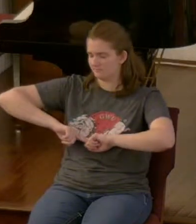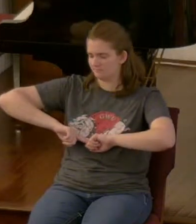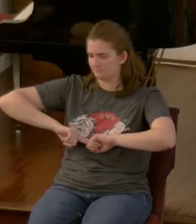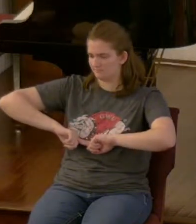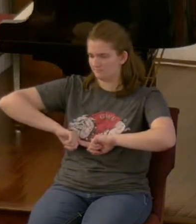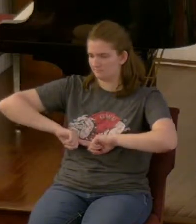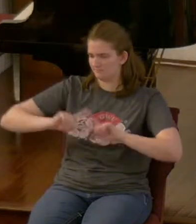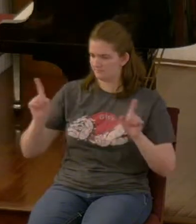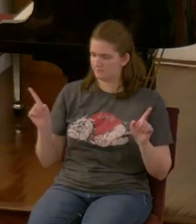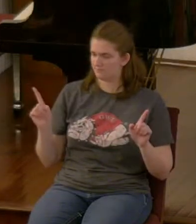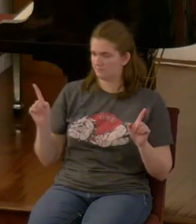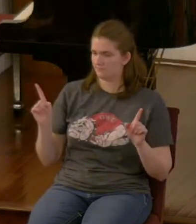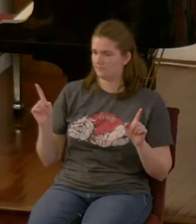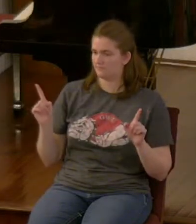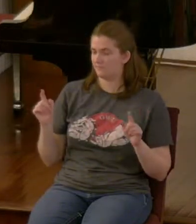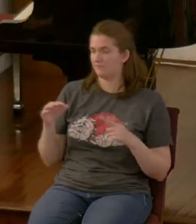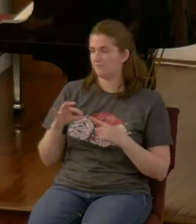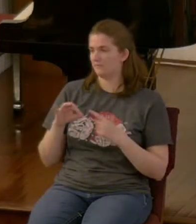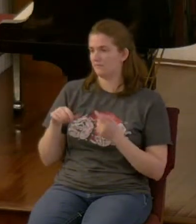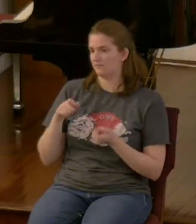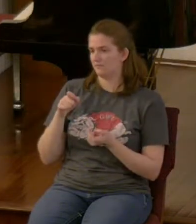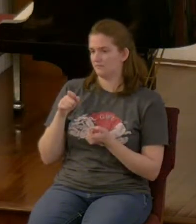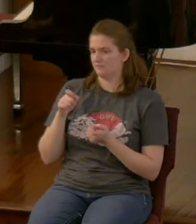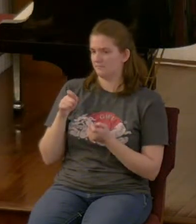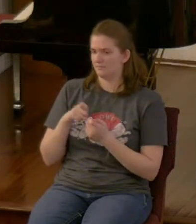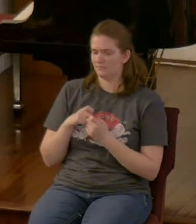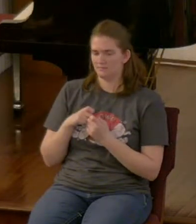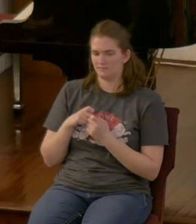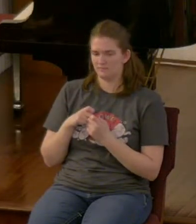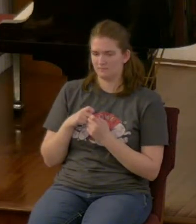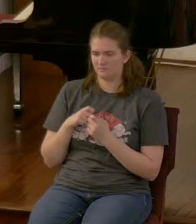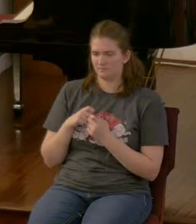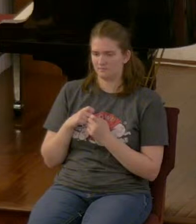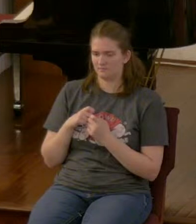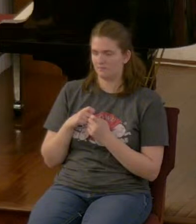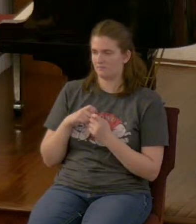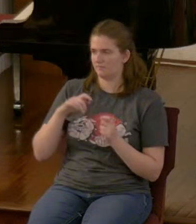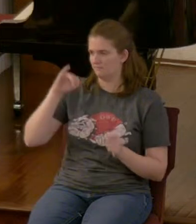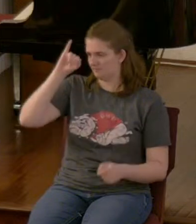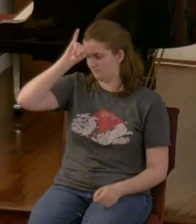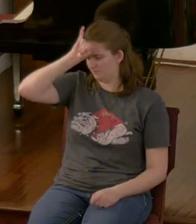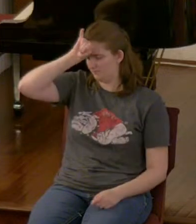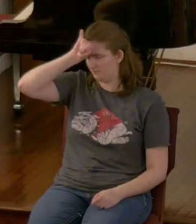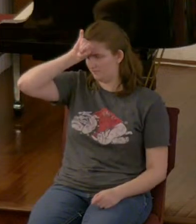than everything especially the horn